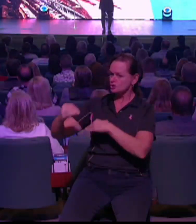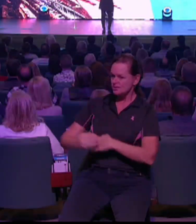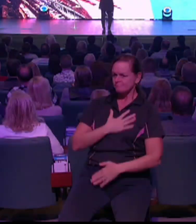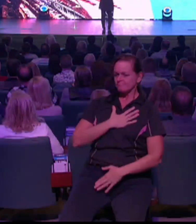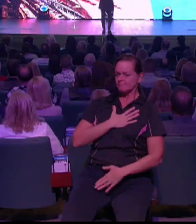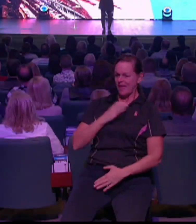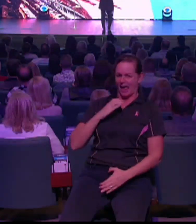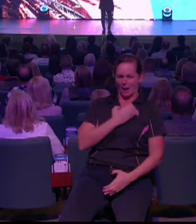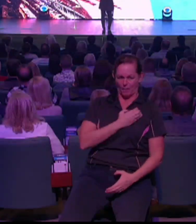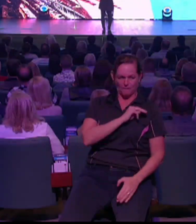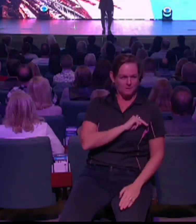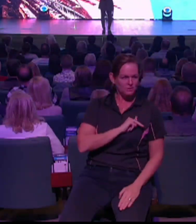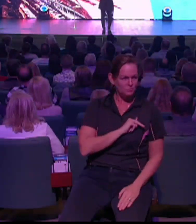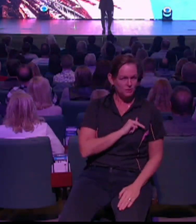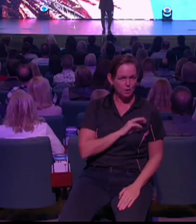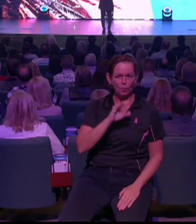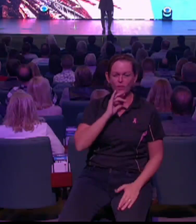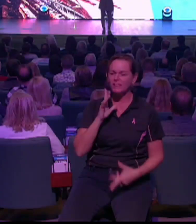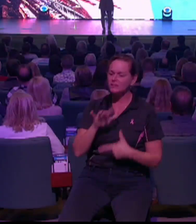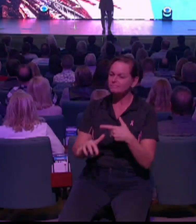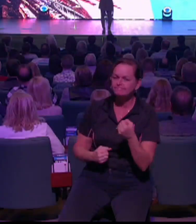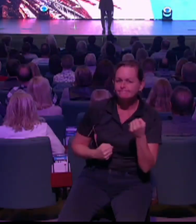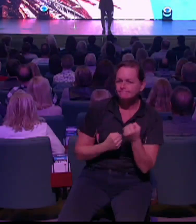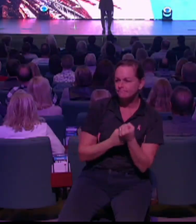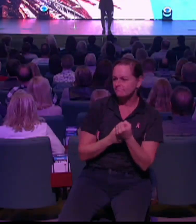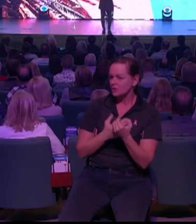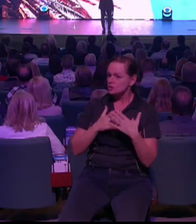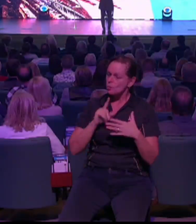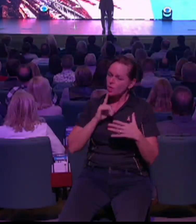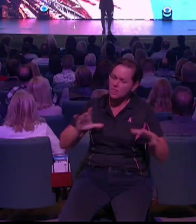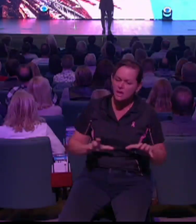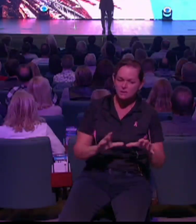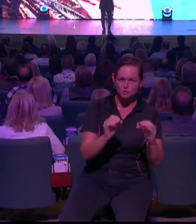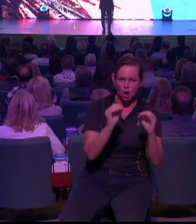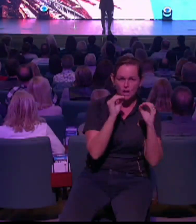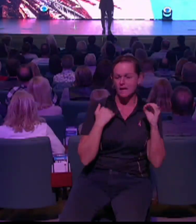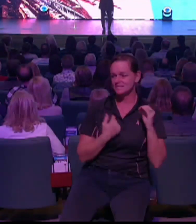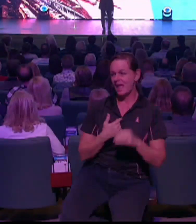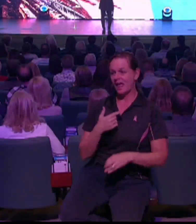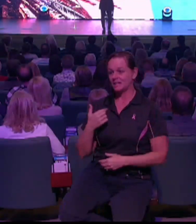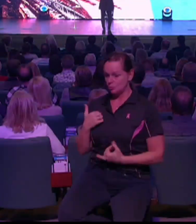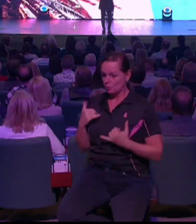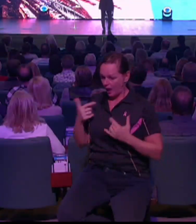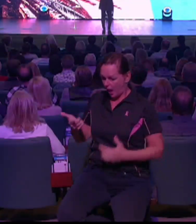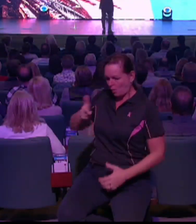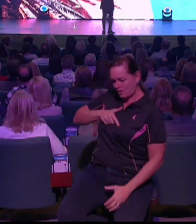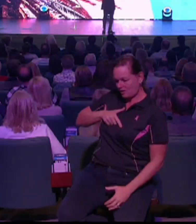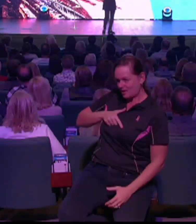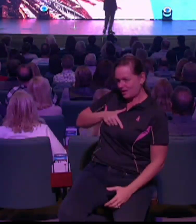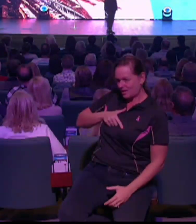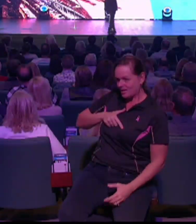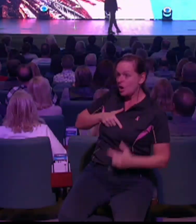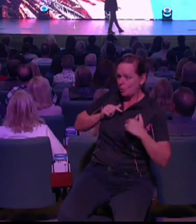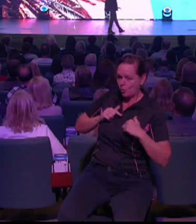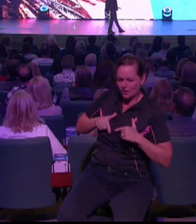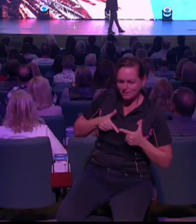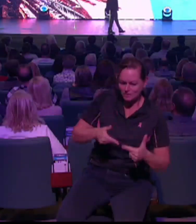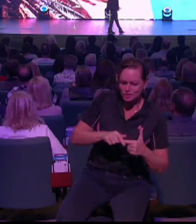church has sown into us and so we can sow into nations. They always are involved in what we do as Global Outreach. So